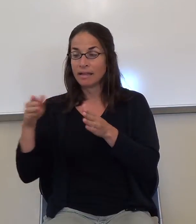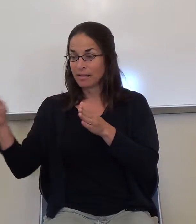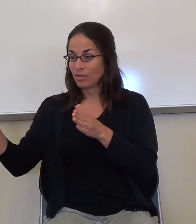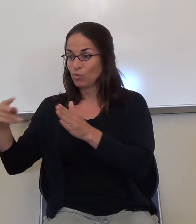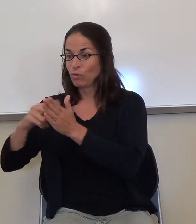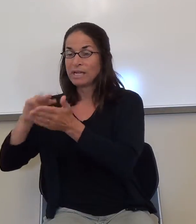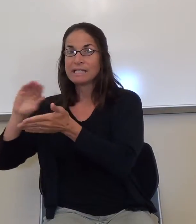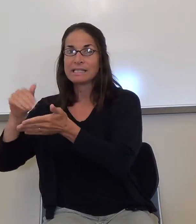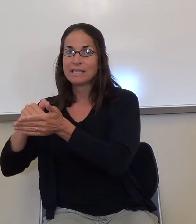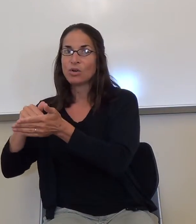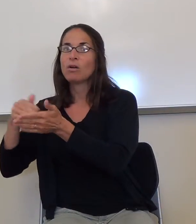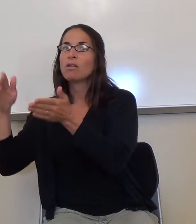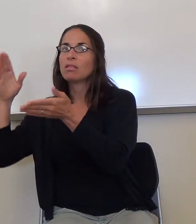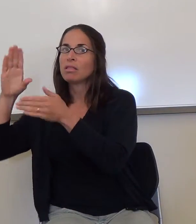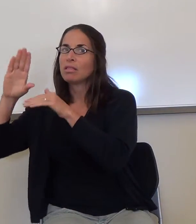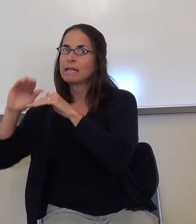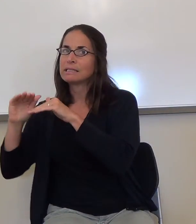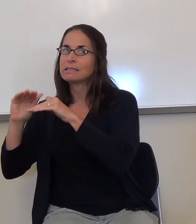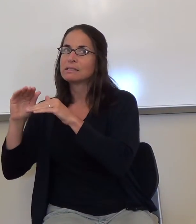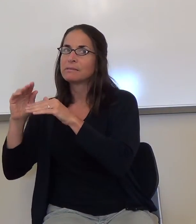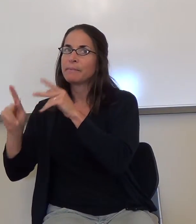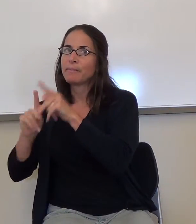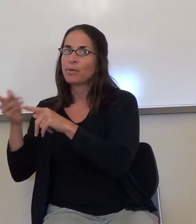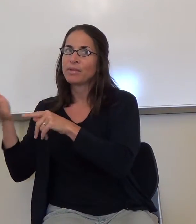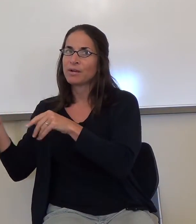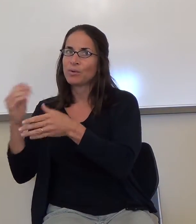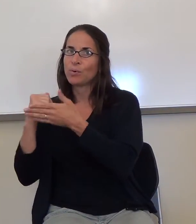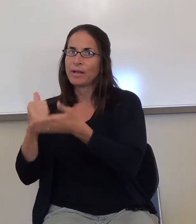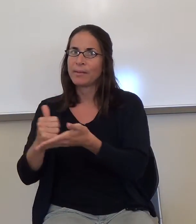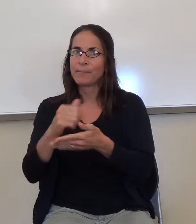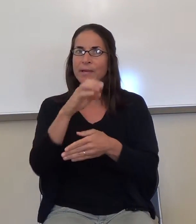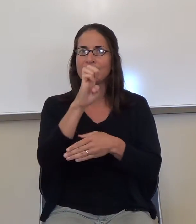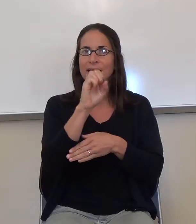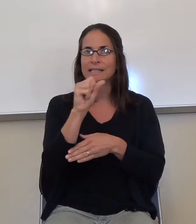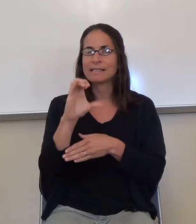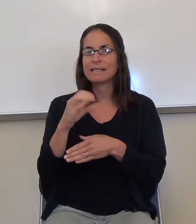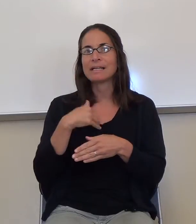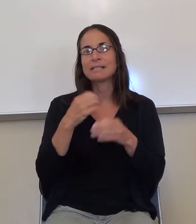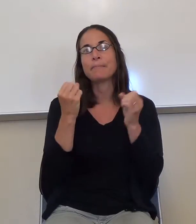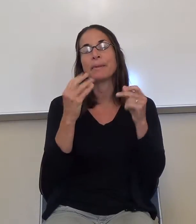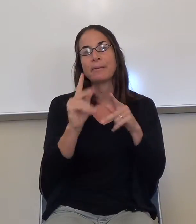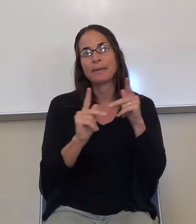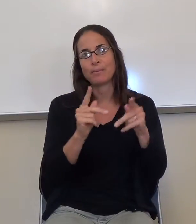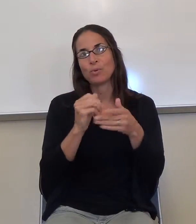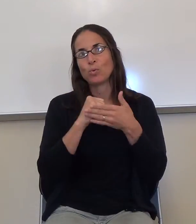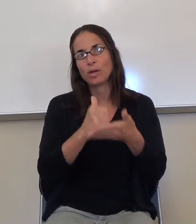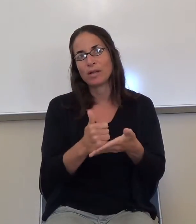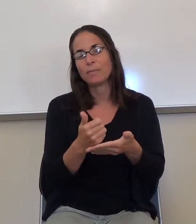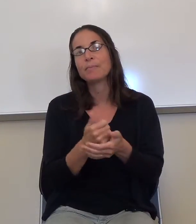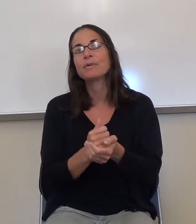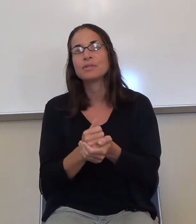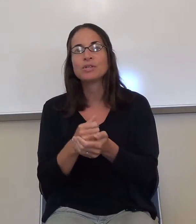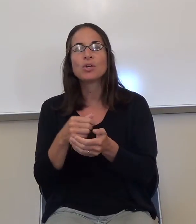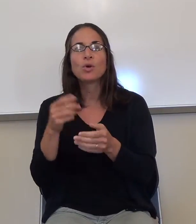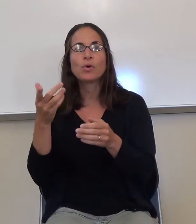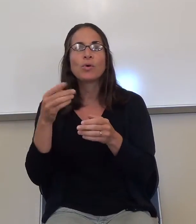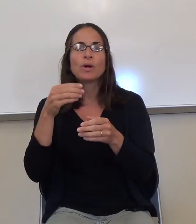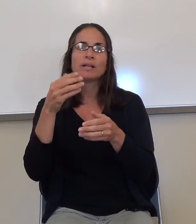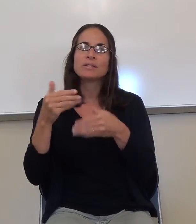They can help you with homework in this class, too. So if there aren't people available in the Reading Center, go to somebody in the English